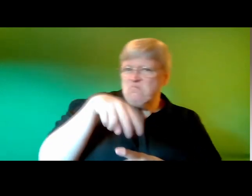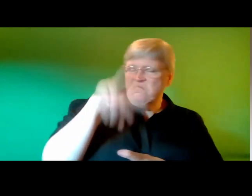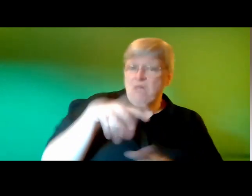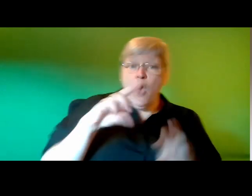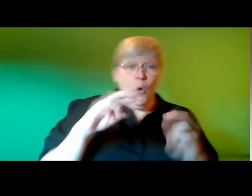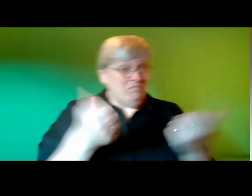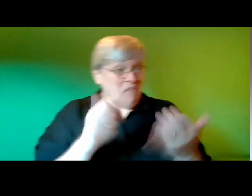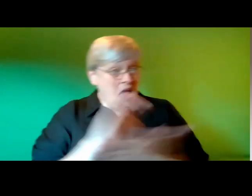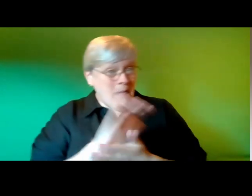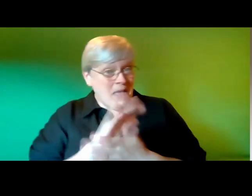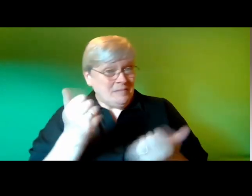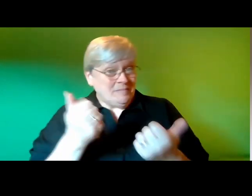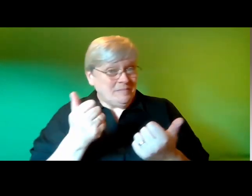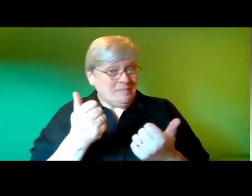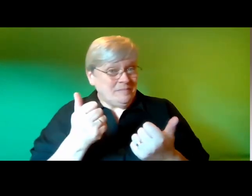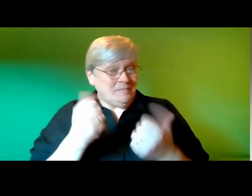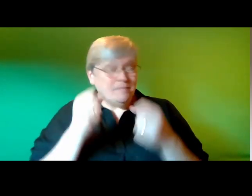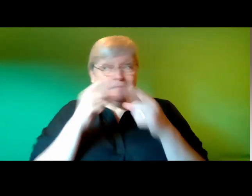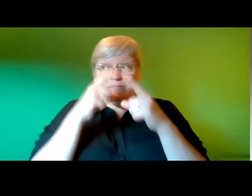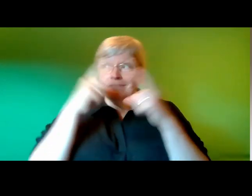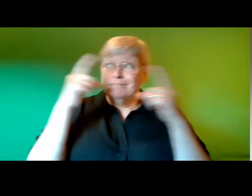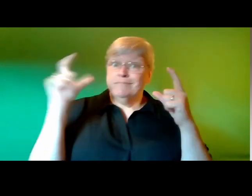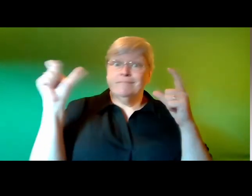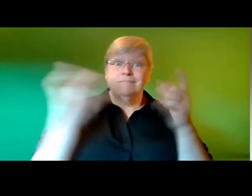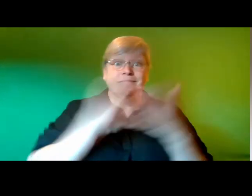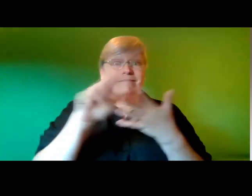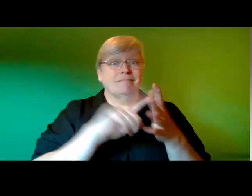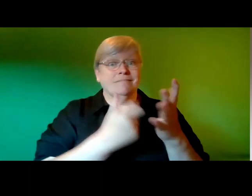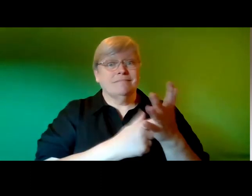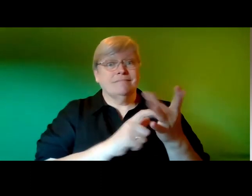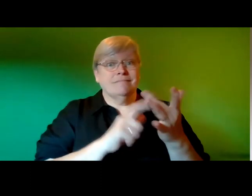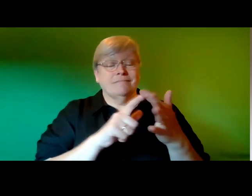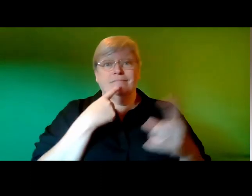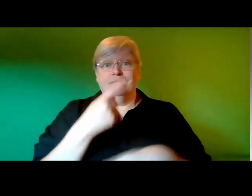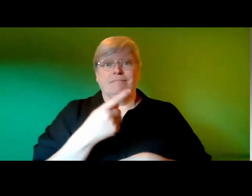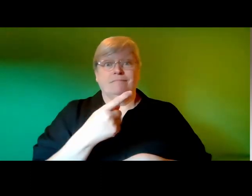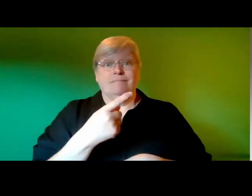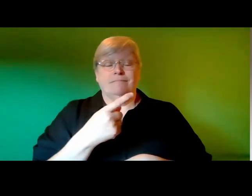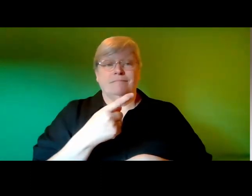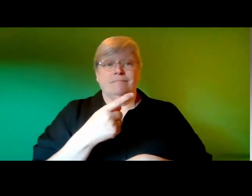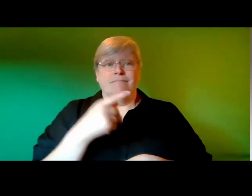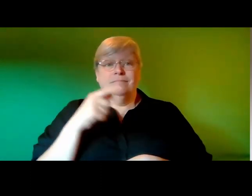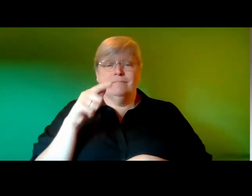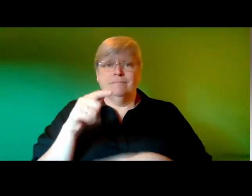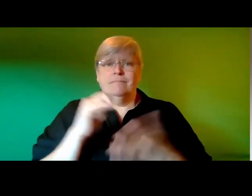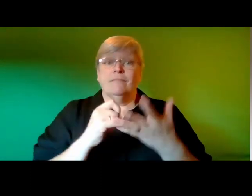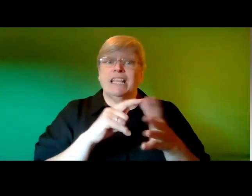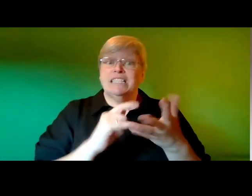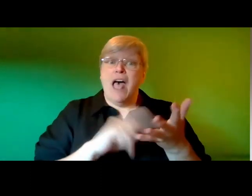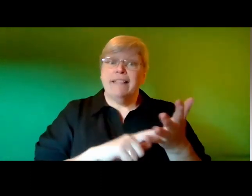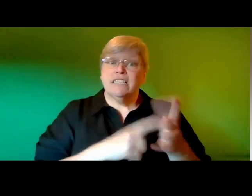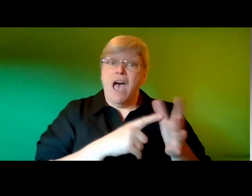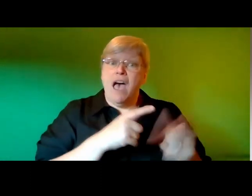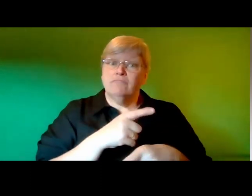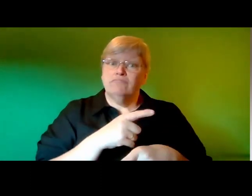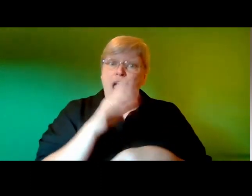eyes wide charlie suddenly stops walking and blurts out here's uh the salsa he